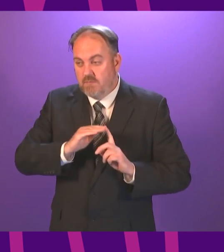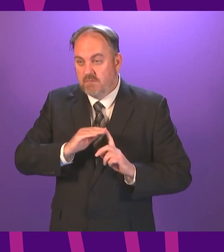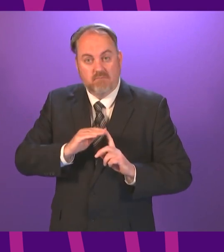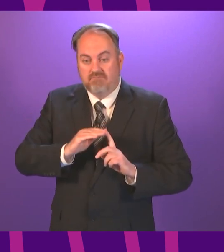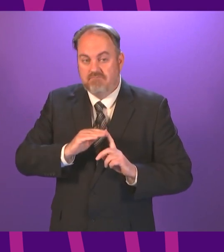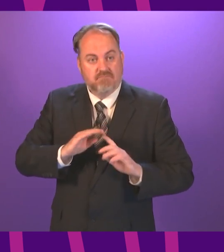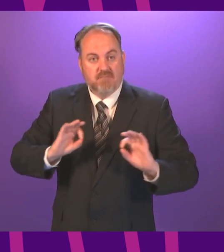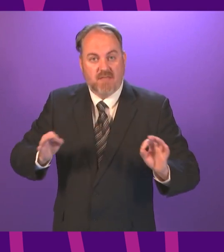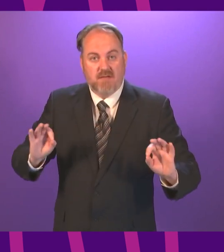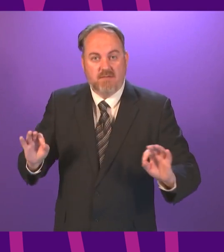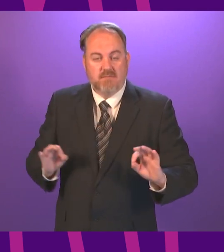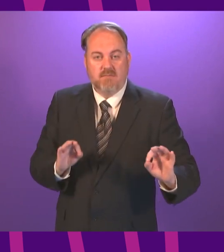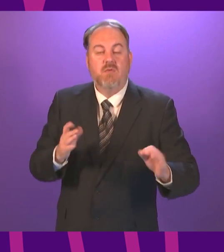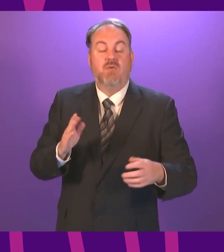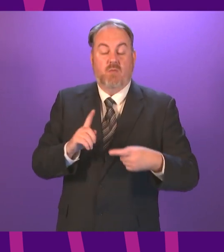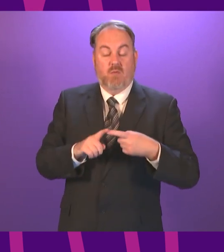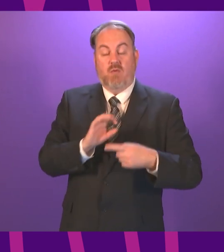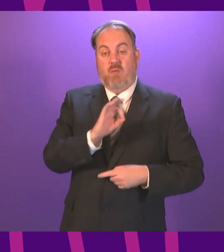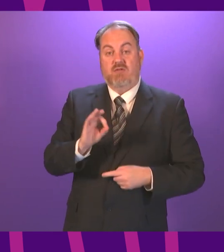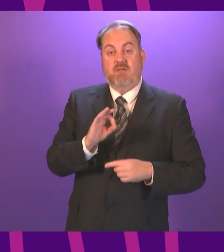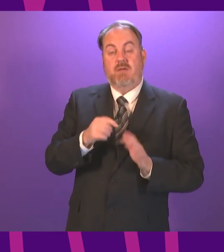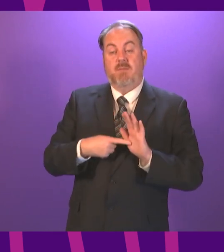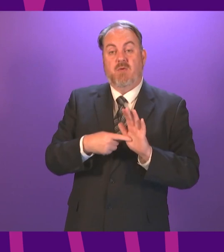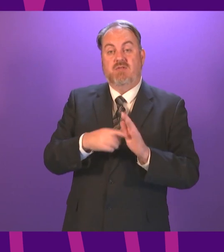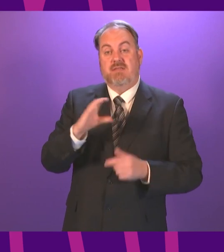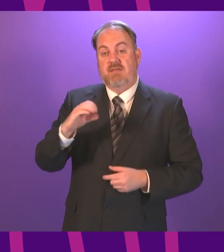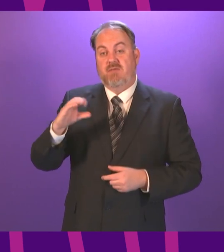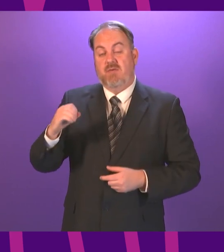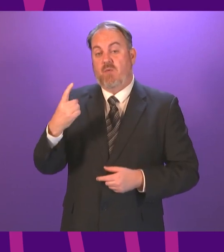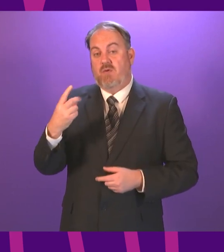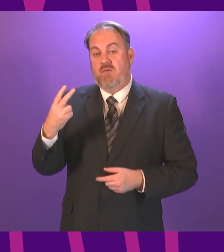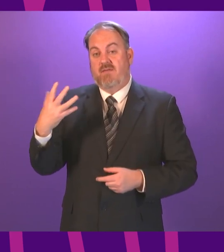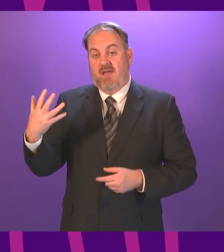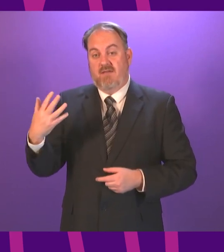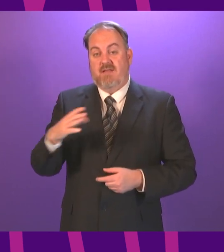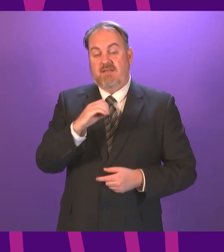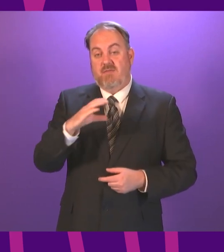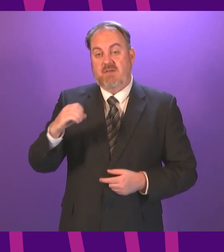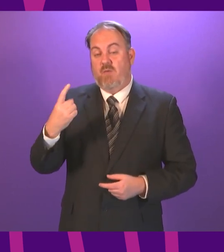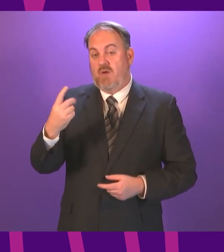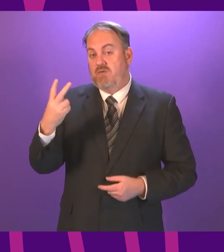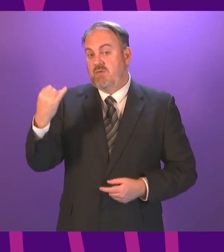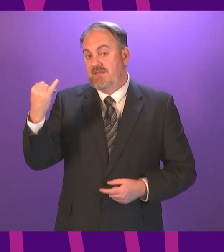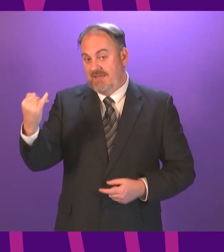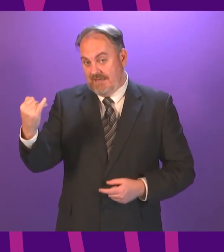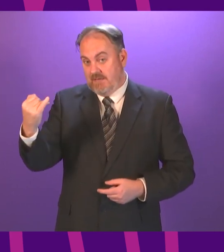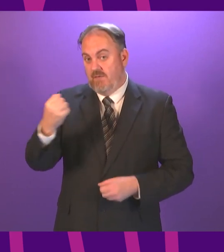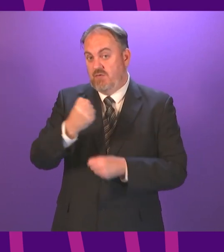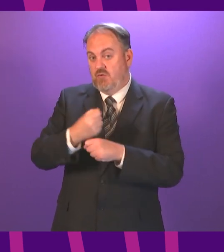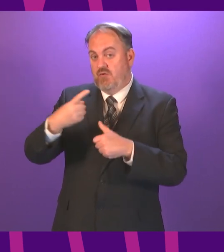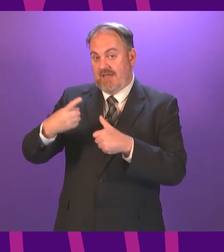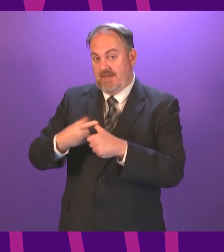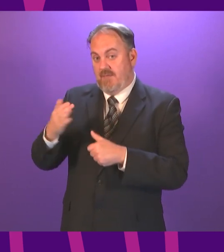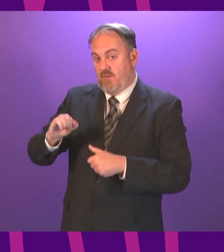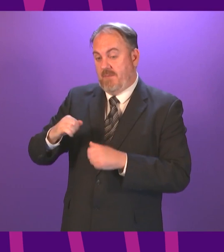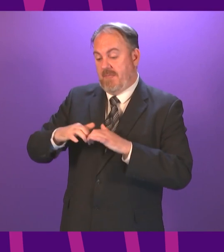No member has objected. Therefore, the question is that motions 00125 and 00126, in the name of George Adam, on